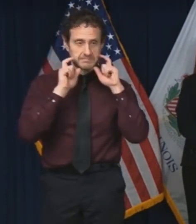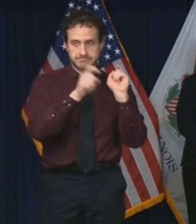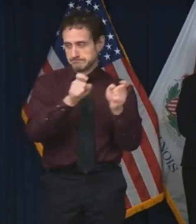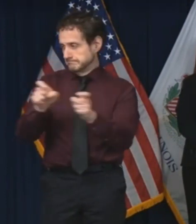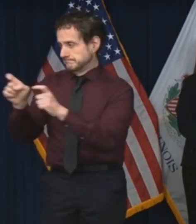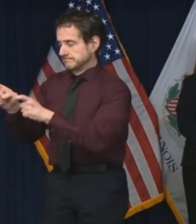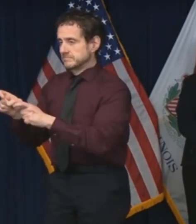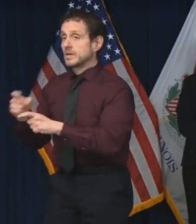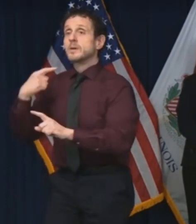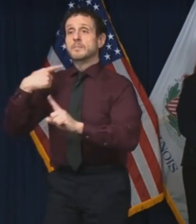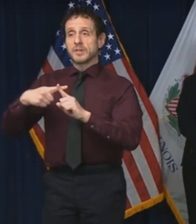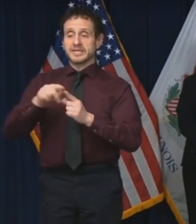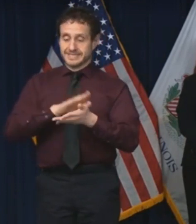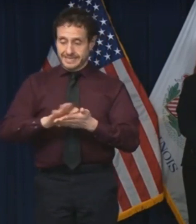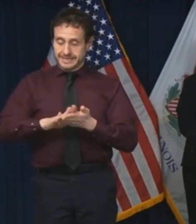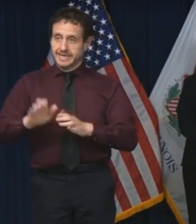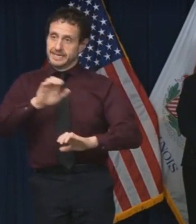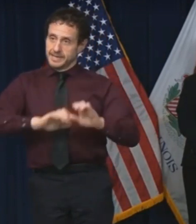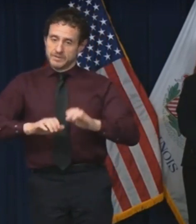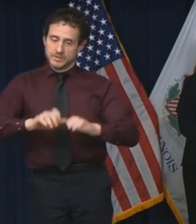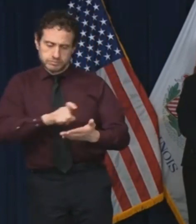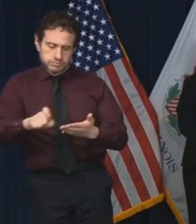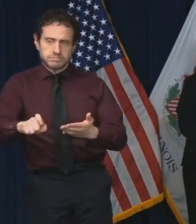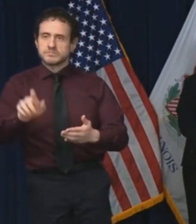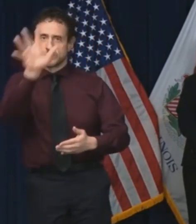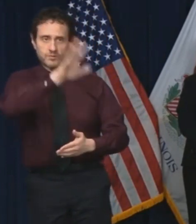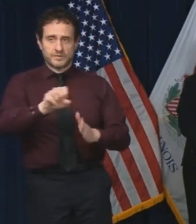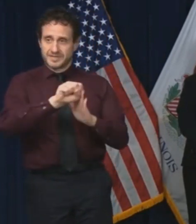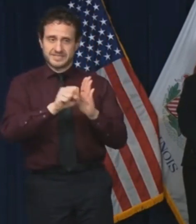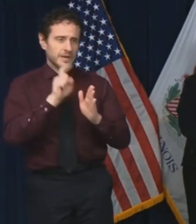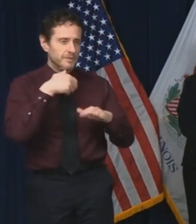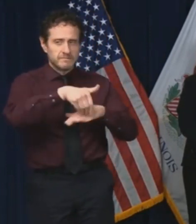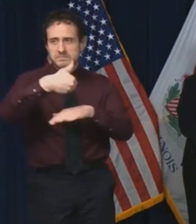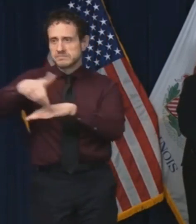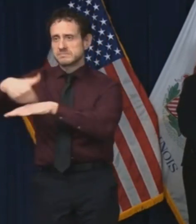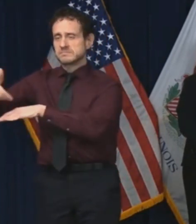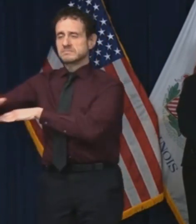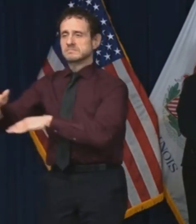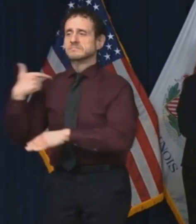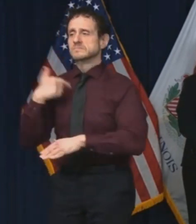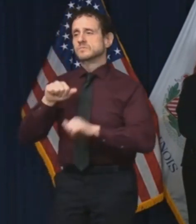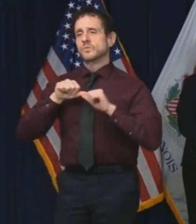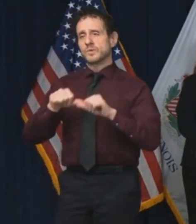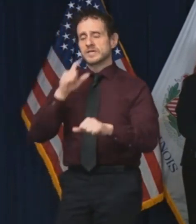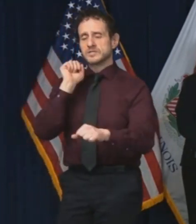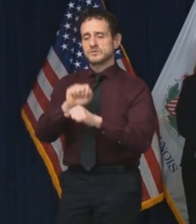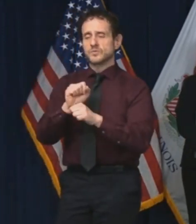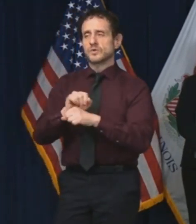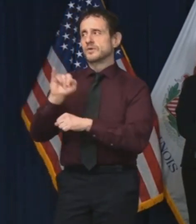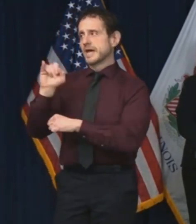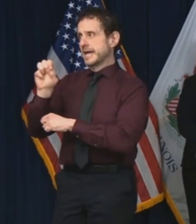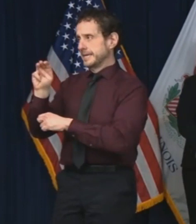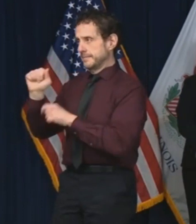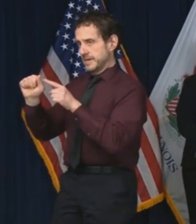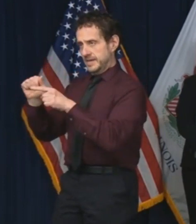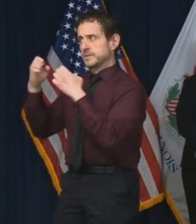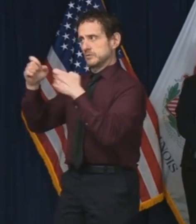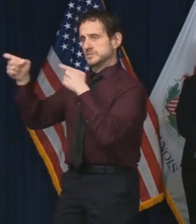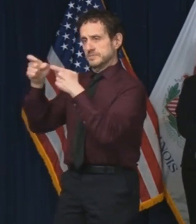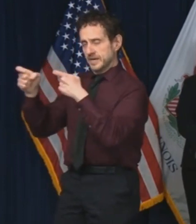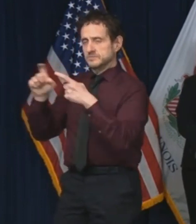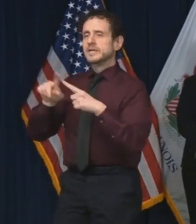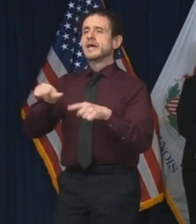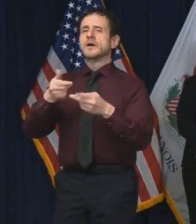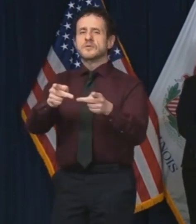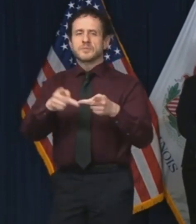disinfectant and cleaning supplies across the state. We are continuing to work with IEMA and other sources to